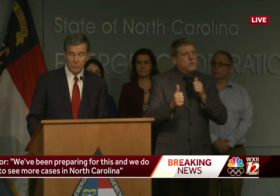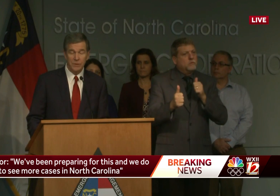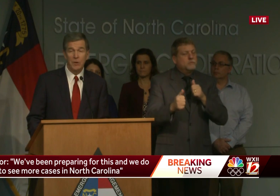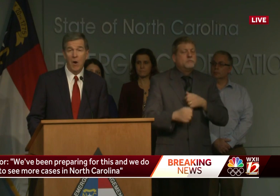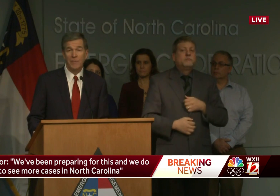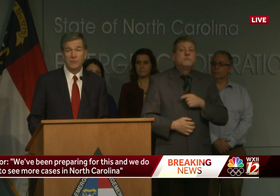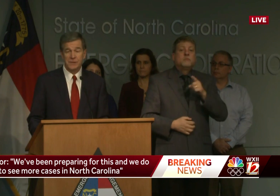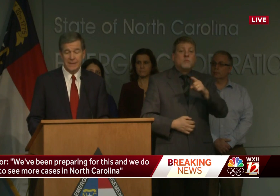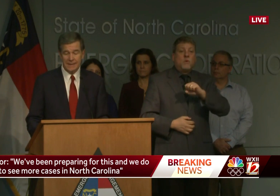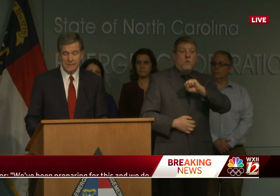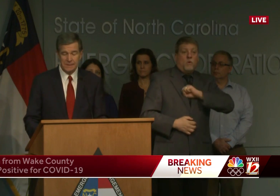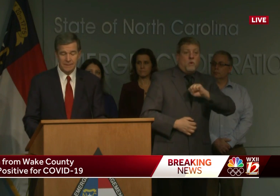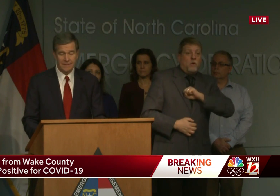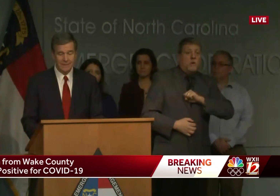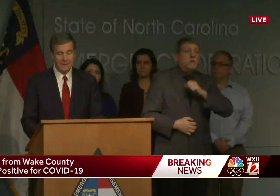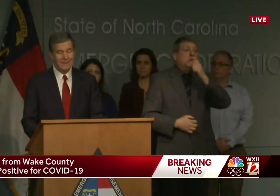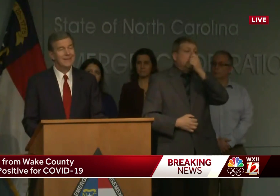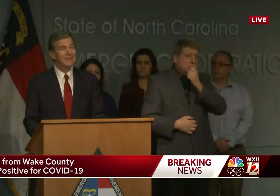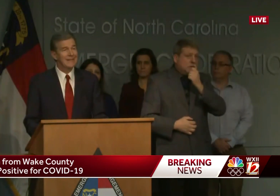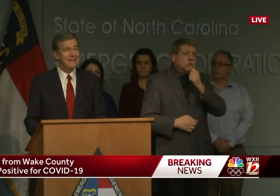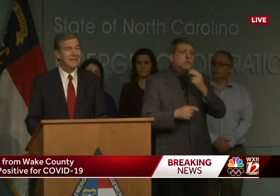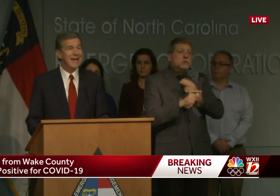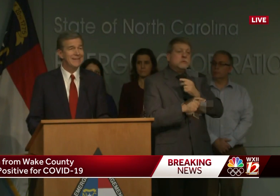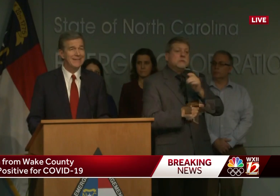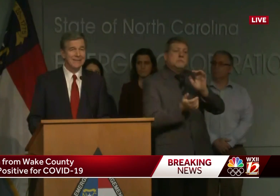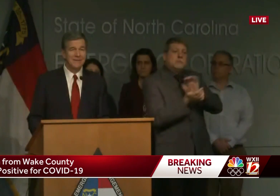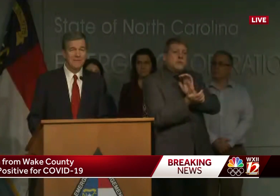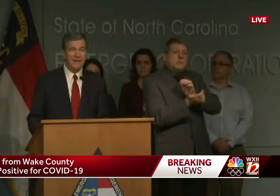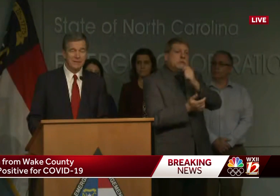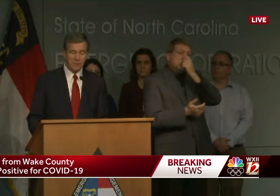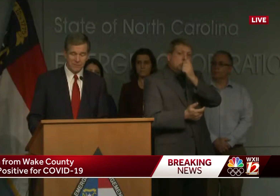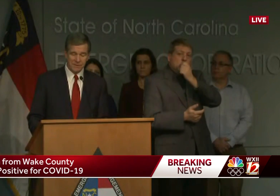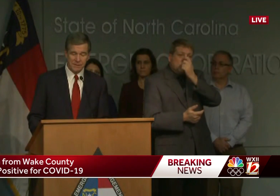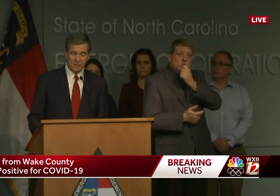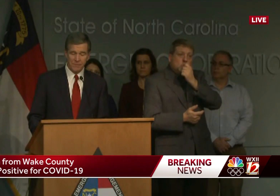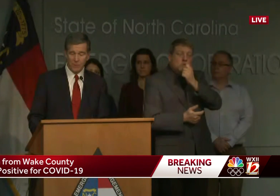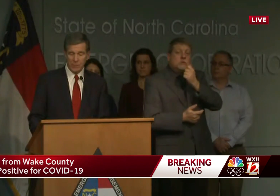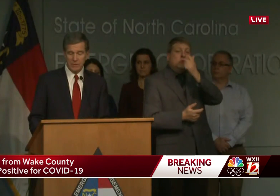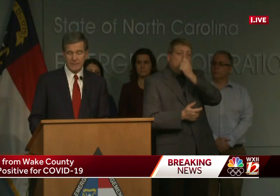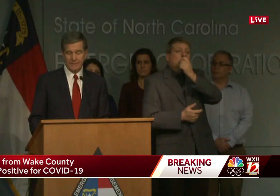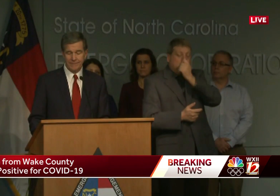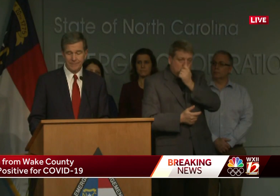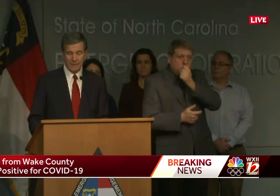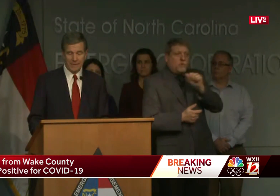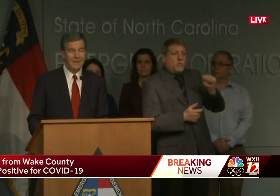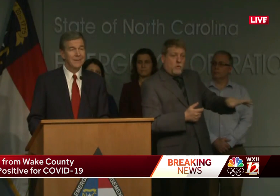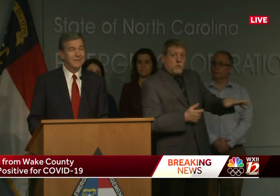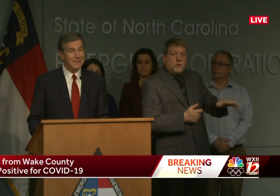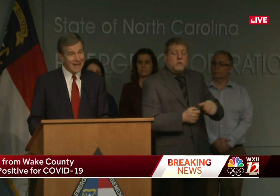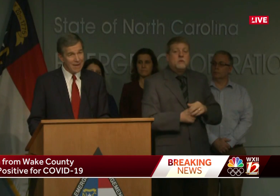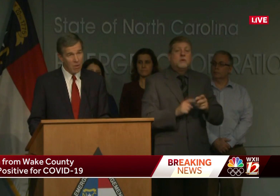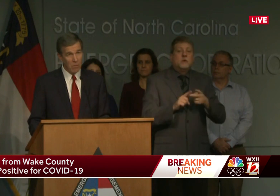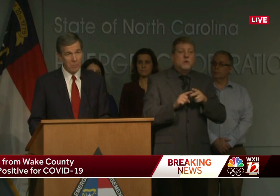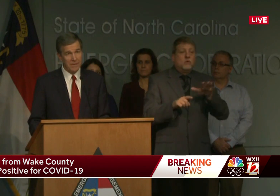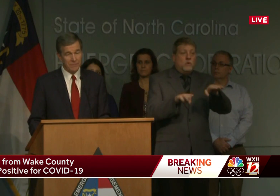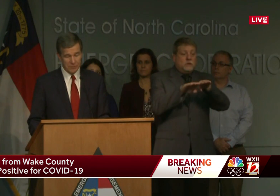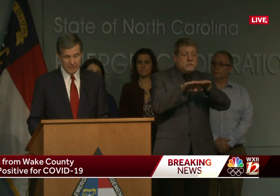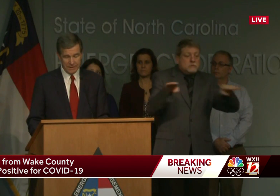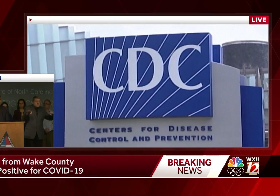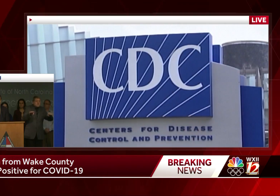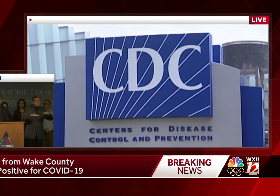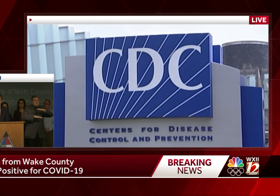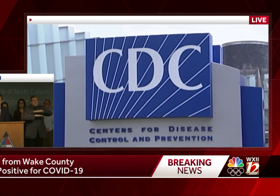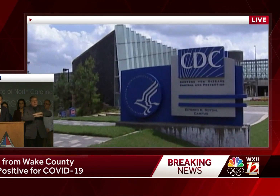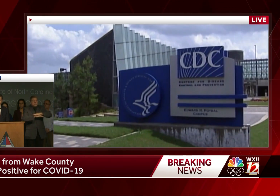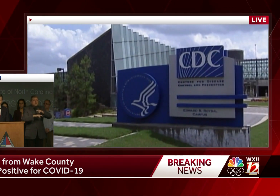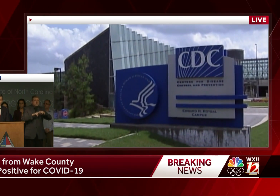nose when you cough or sneeze. Clean and disinfect surfaces frequently. Stay home if you're